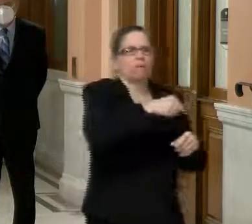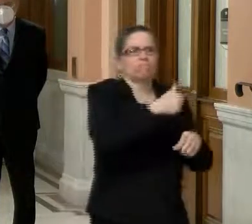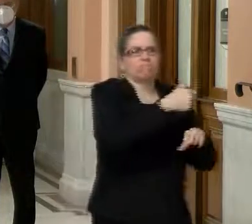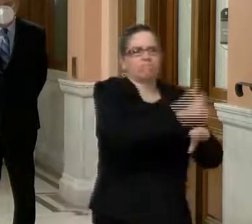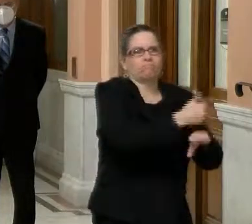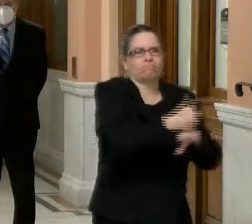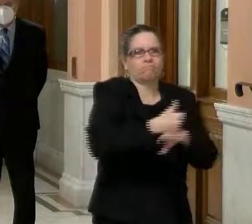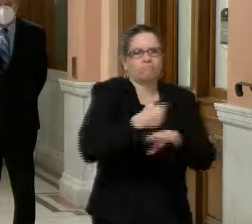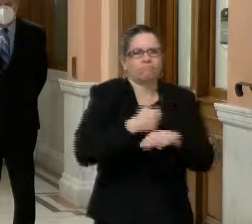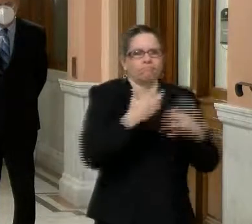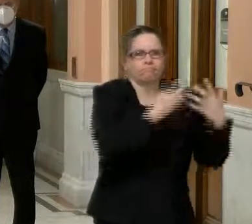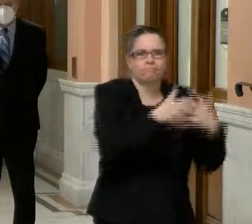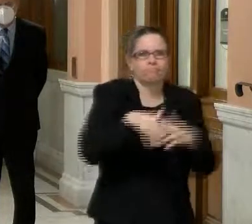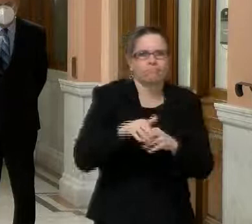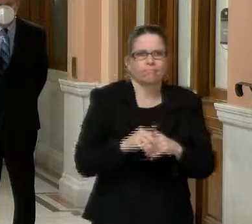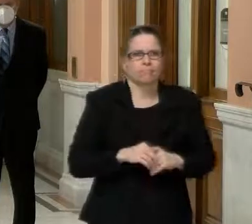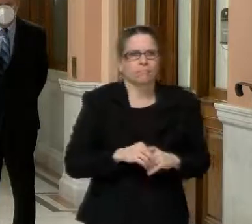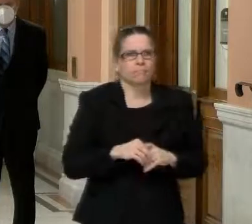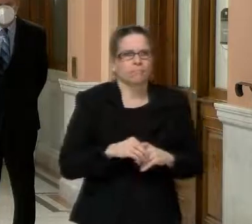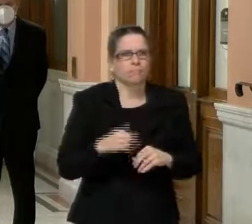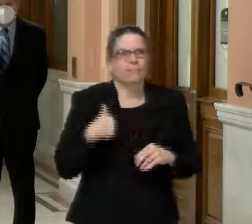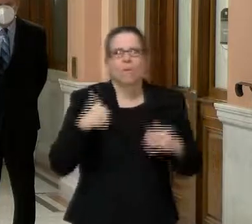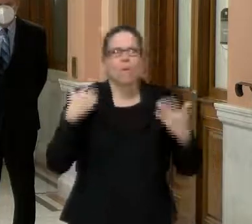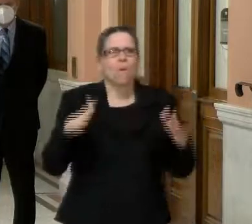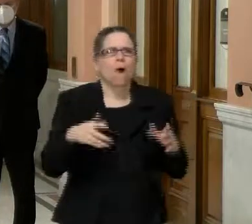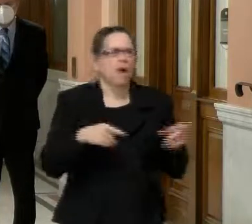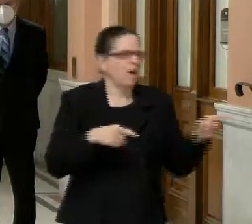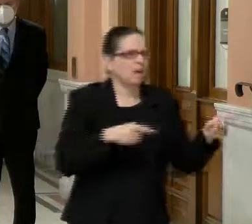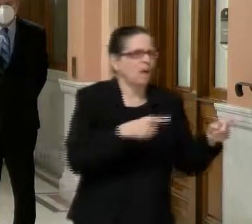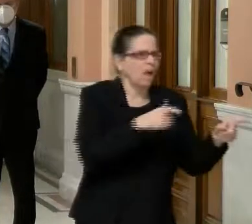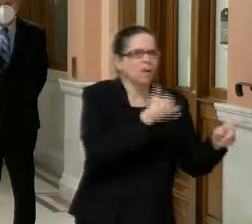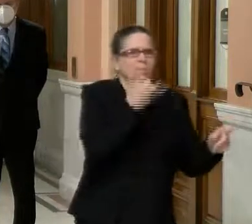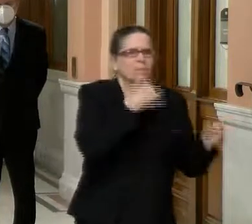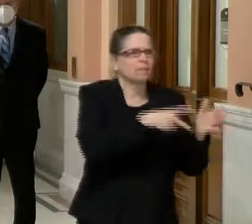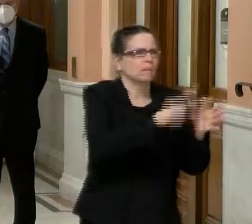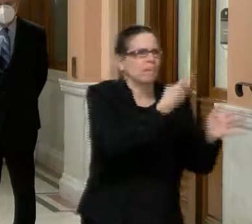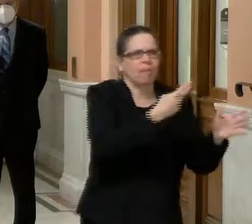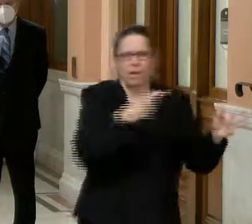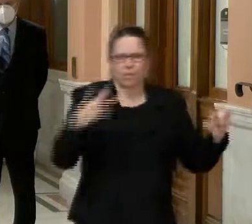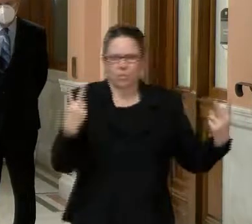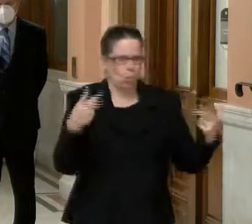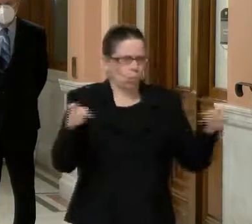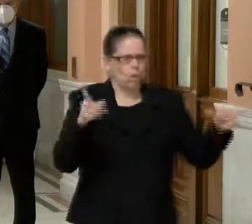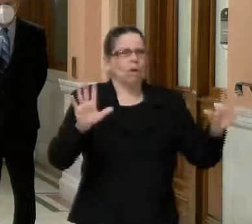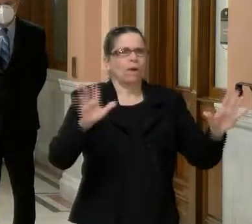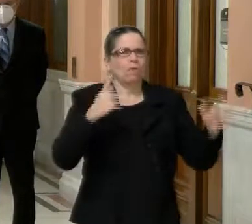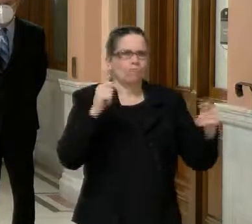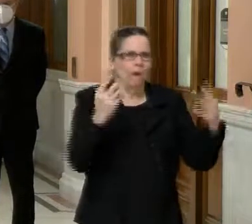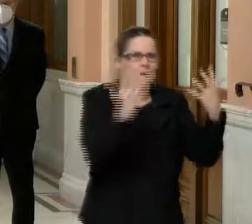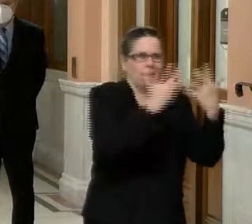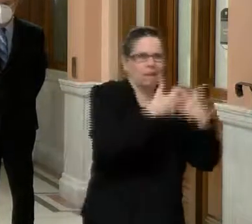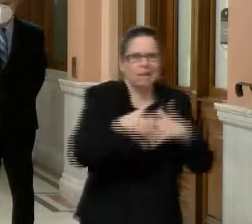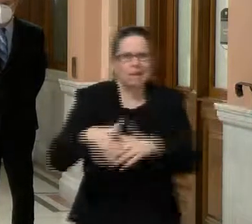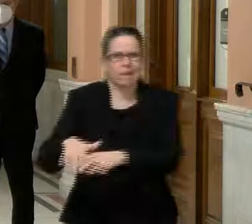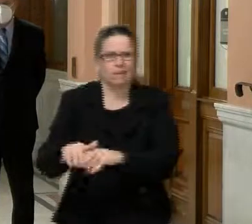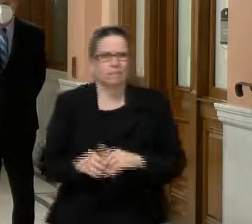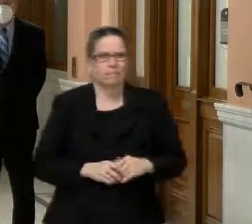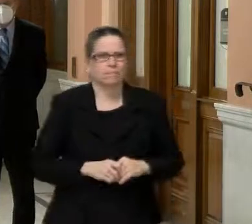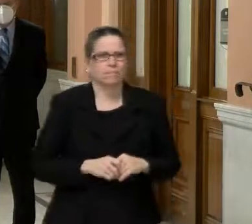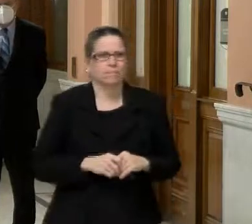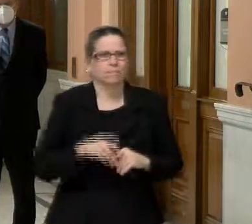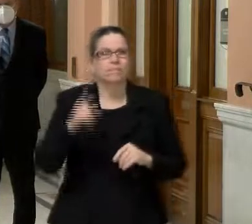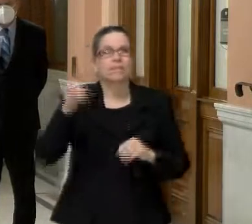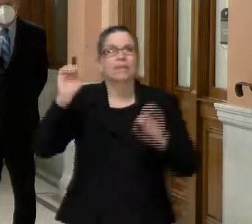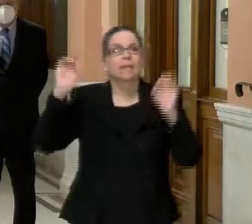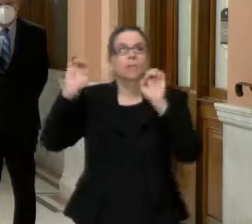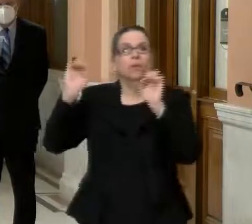we don't want to duplicate efforts. So, I mean, that's really the brilliance, I think, of our emergency management group, um, that, that